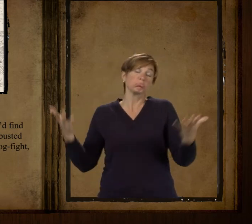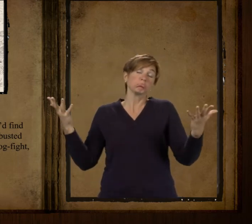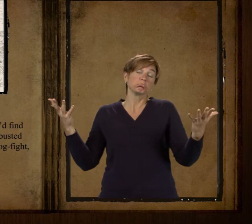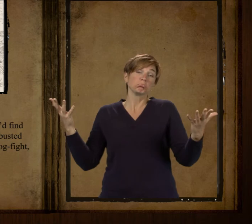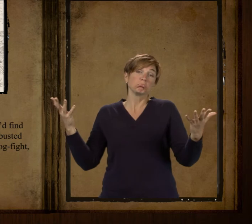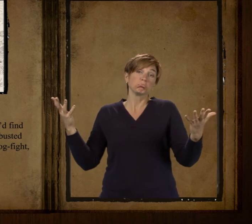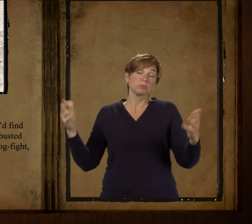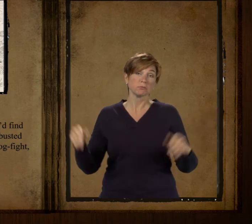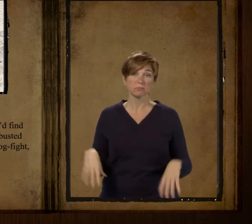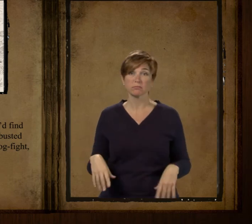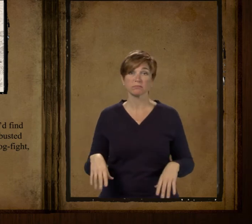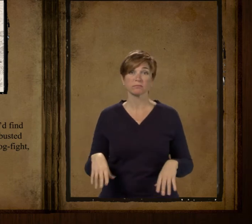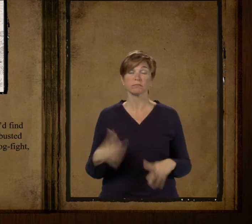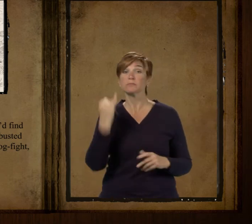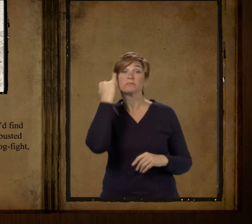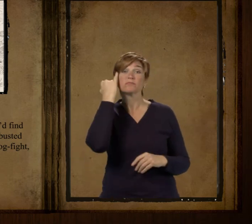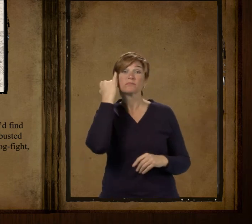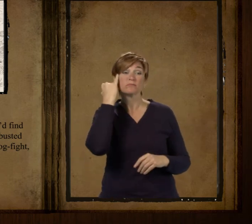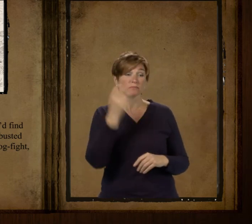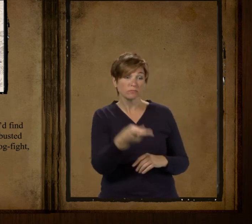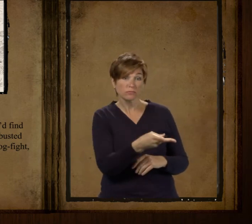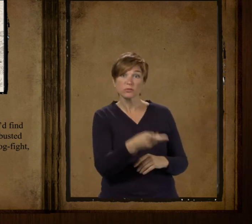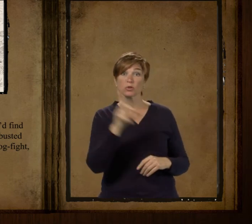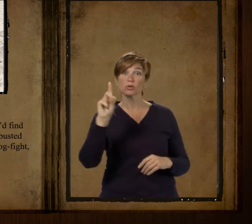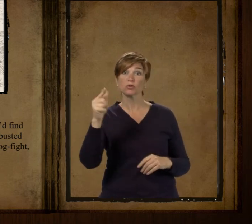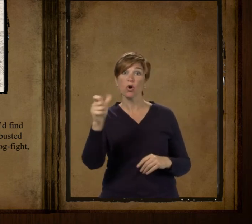if there was a dog fight he'd bet on it